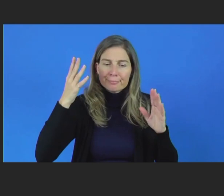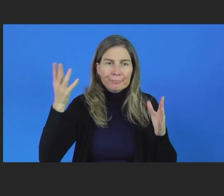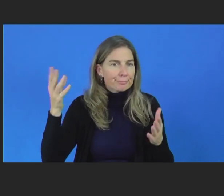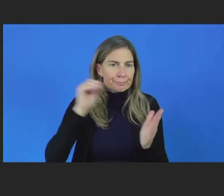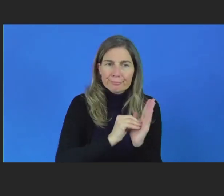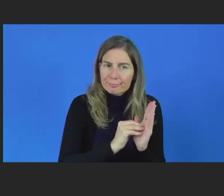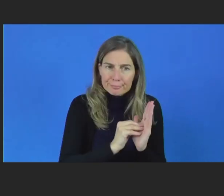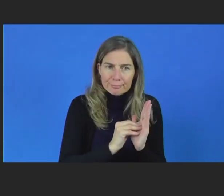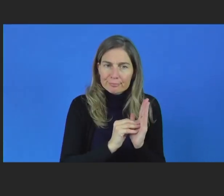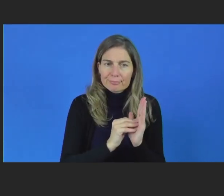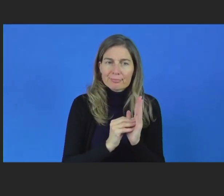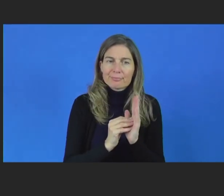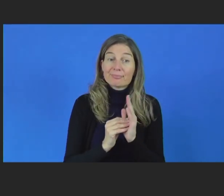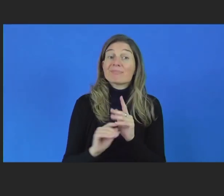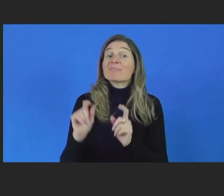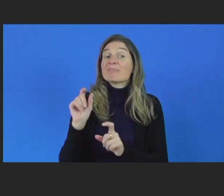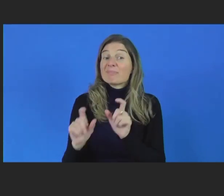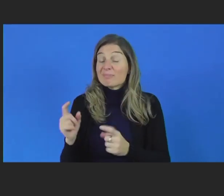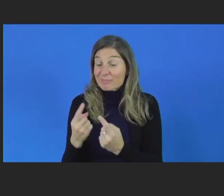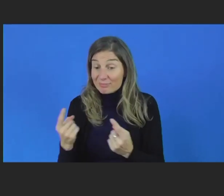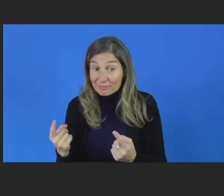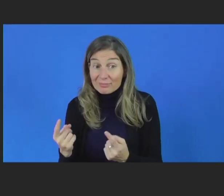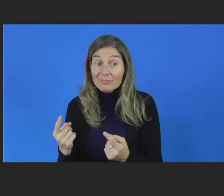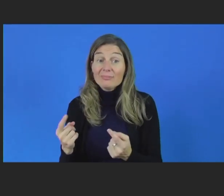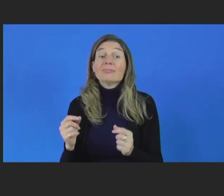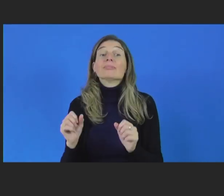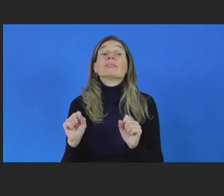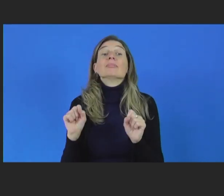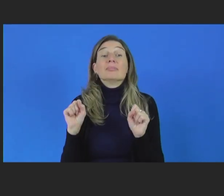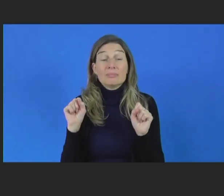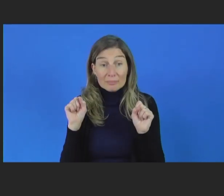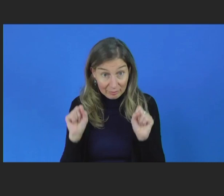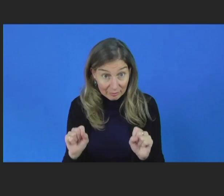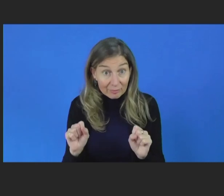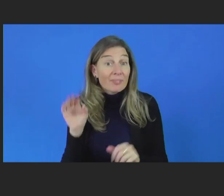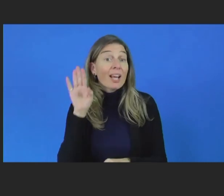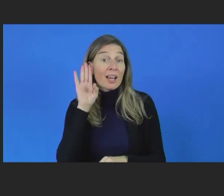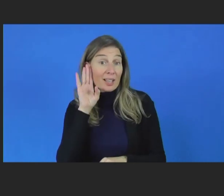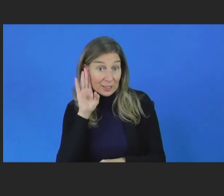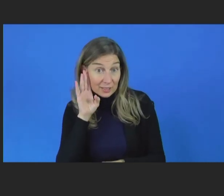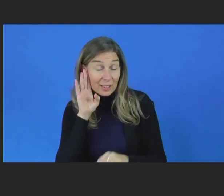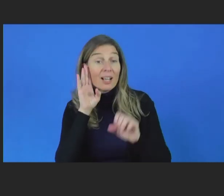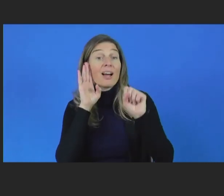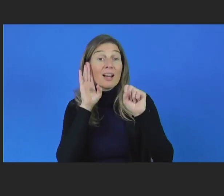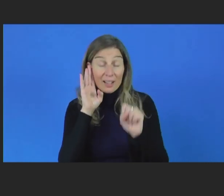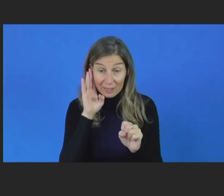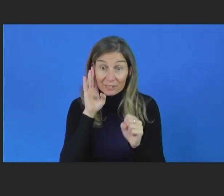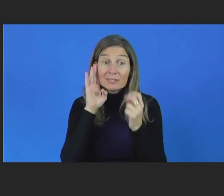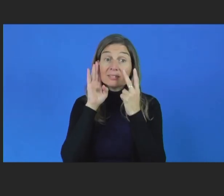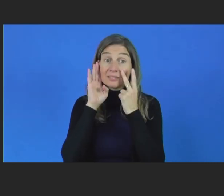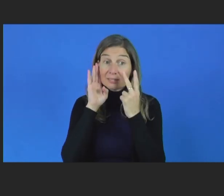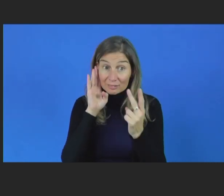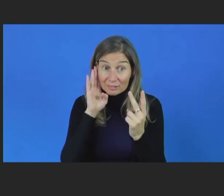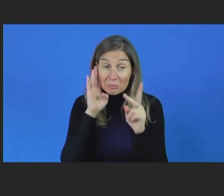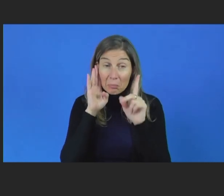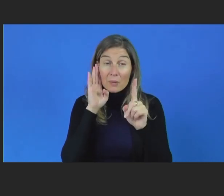many people cognitive impairments can hear and can't and and can see. But they have they are